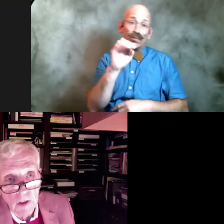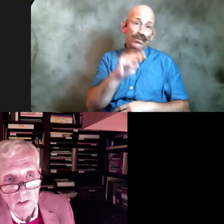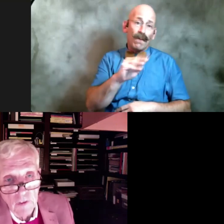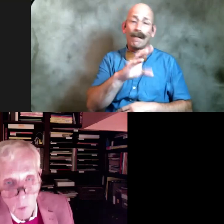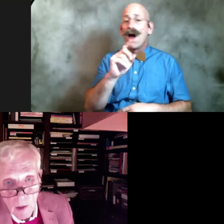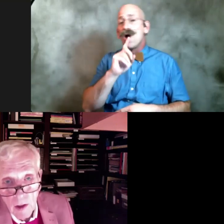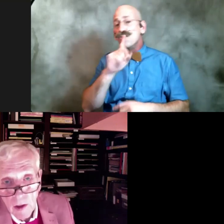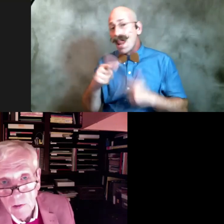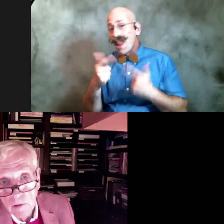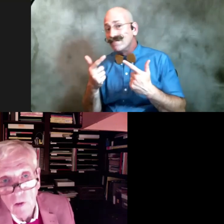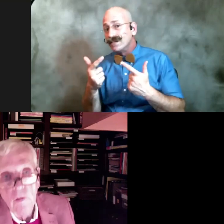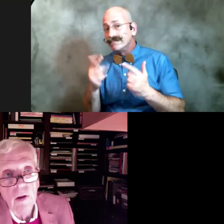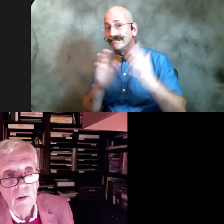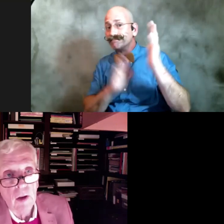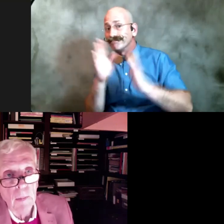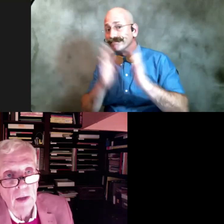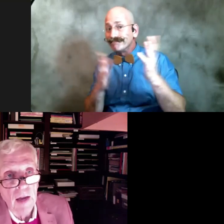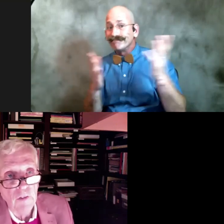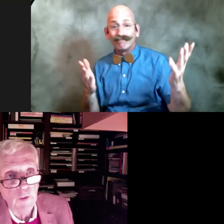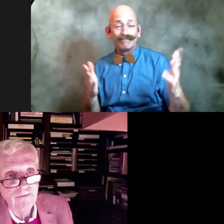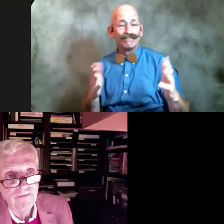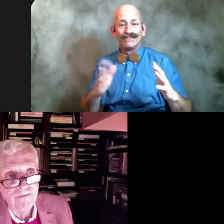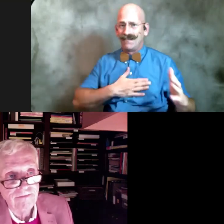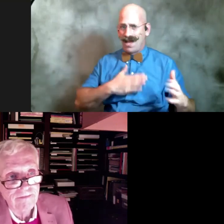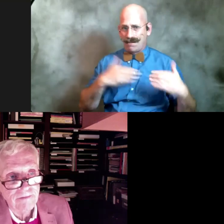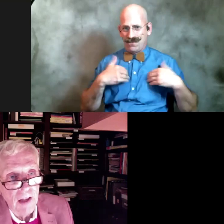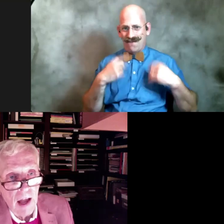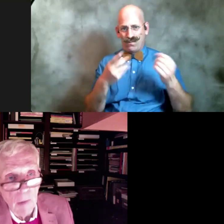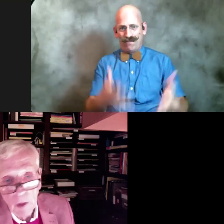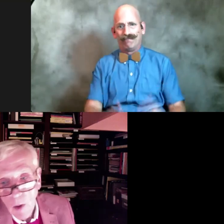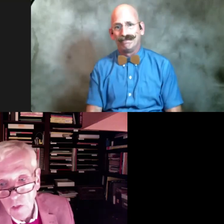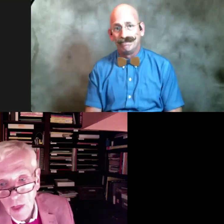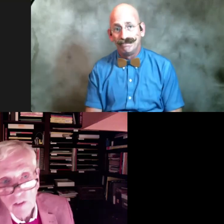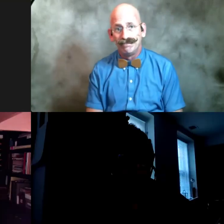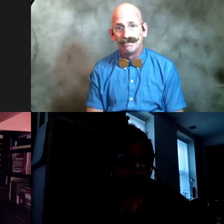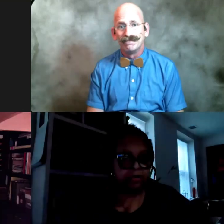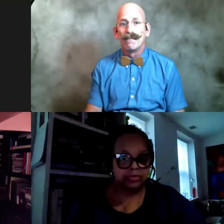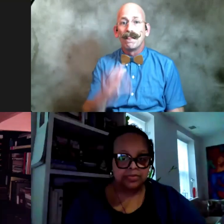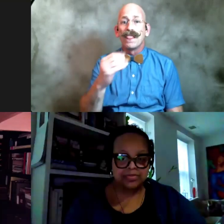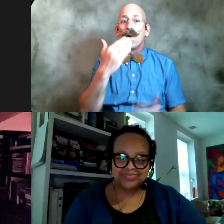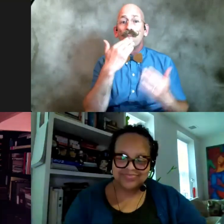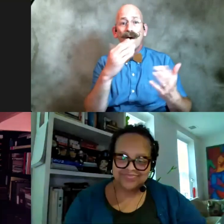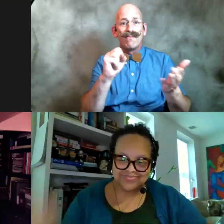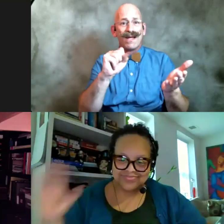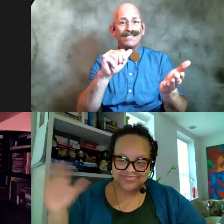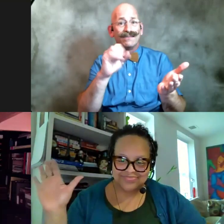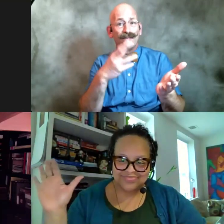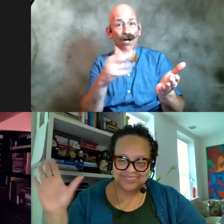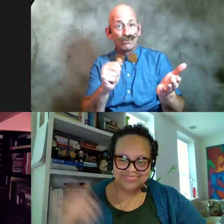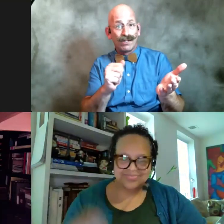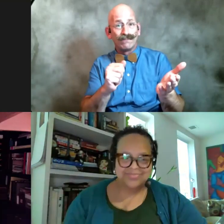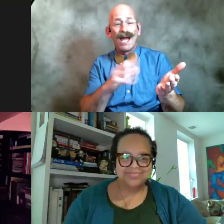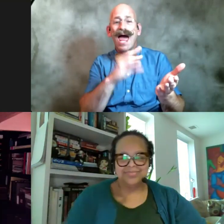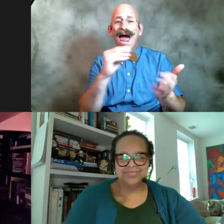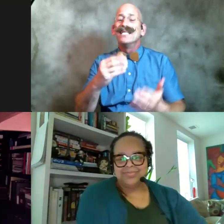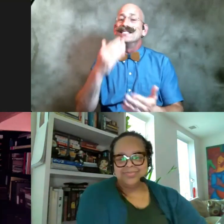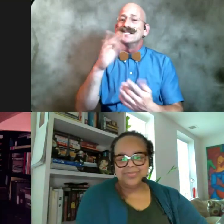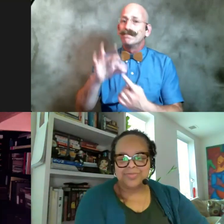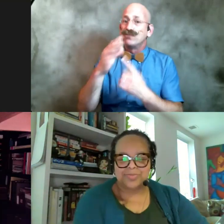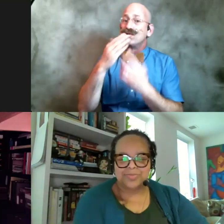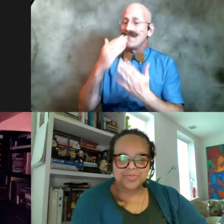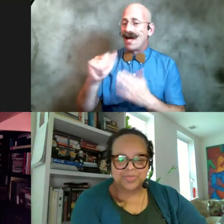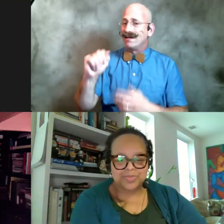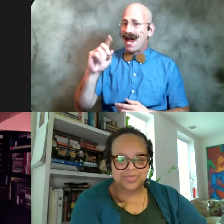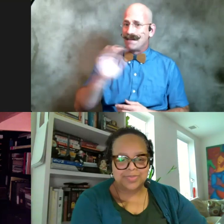on some of these as well so we're happy to have you and we want to thank sasha again and especially adam our